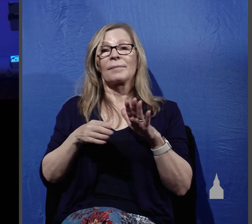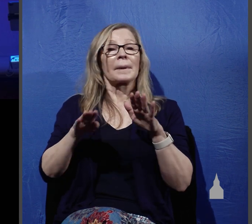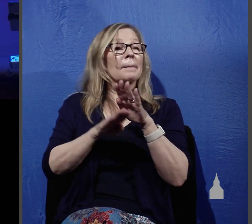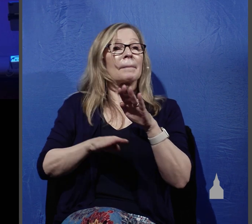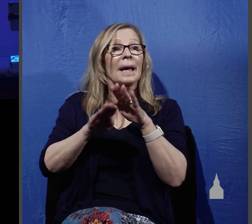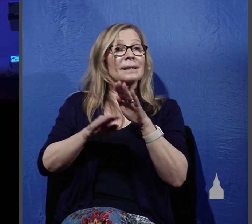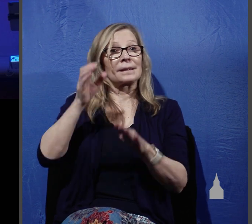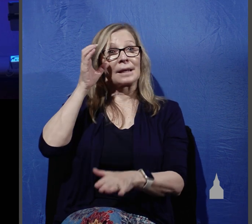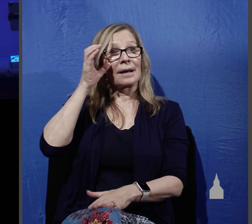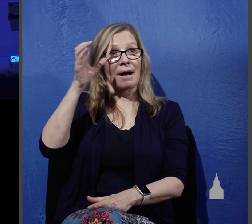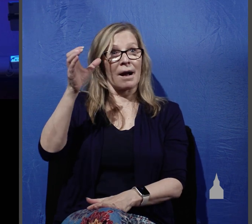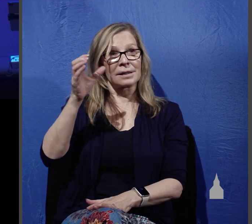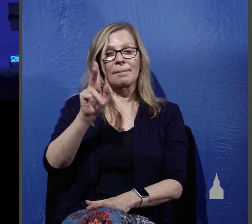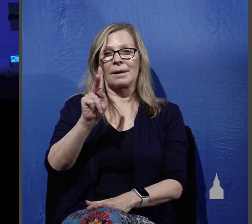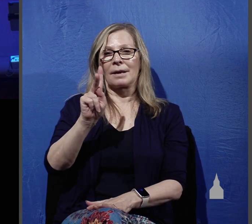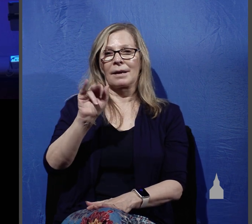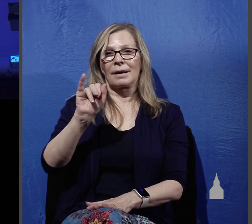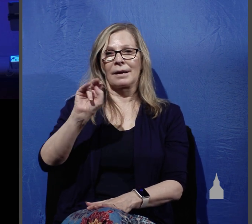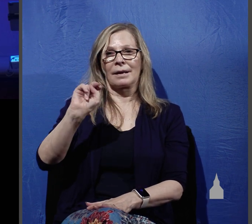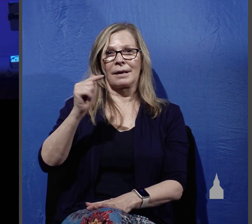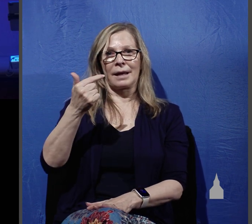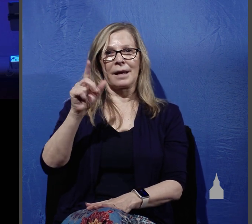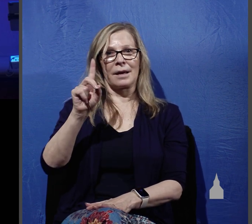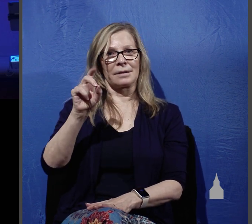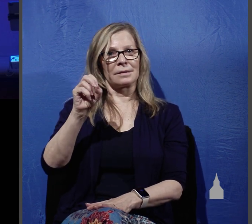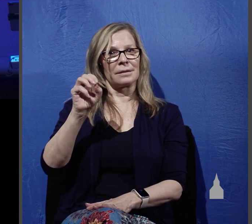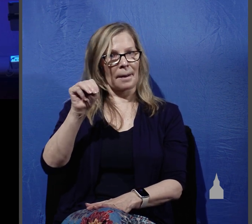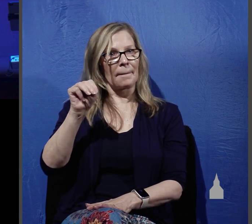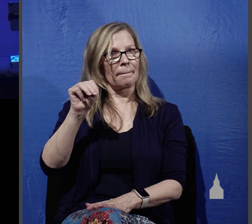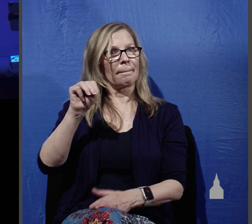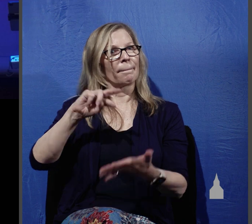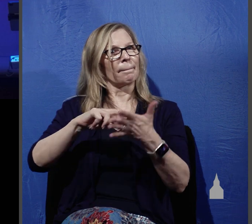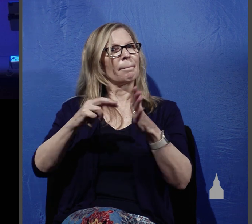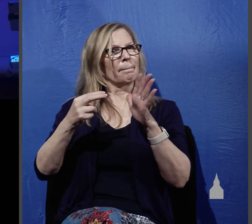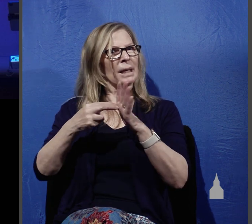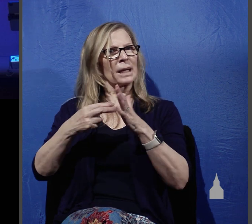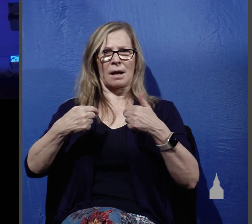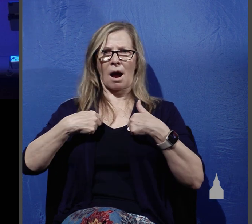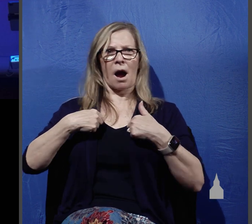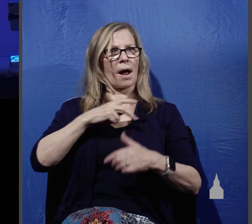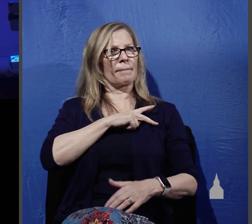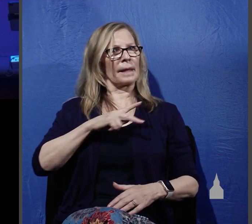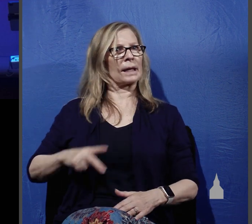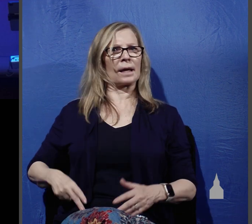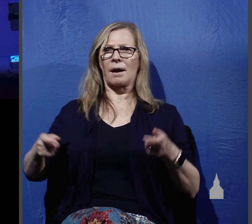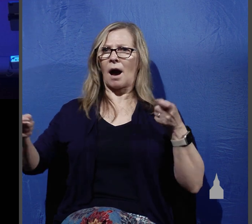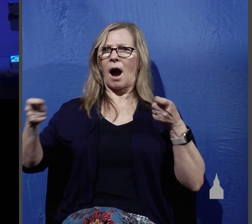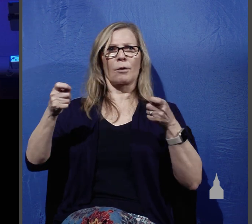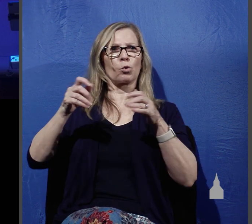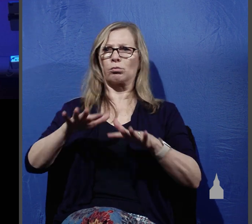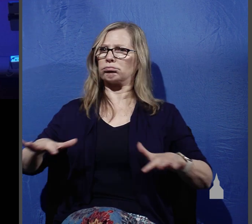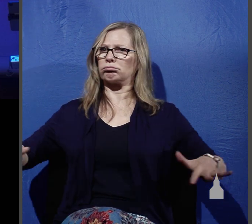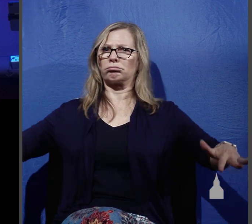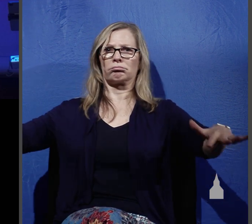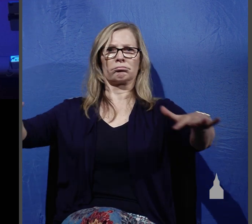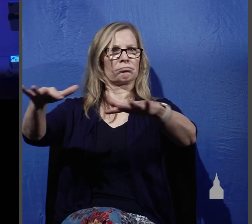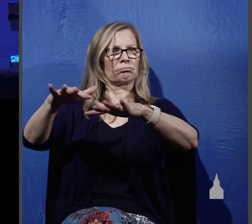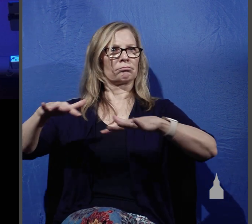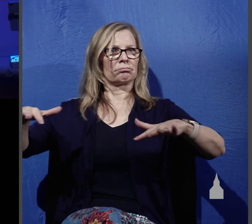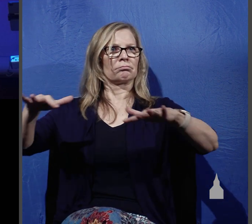a kingdom is that of a sphere or a realm where a king rules. That's why it's called the kingdom. Now, the kingdom of